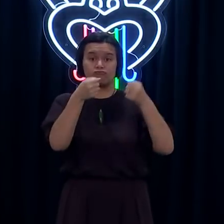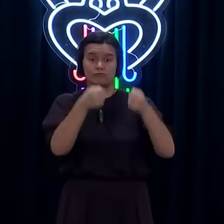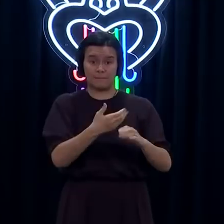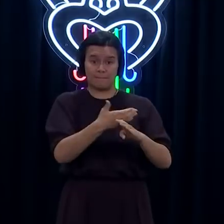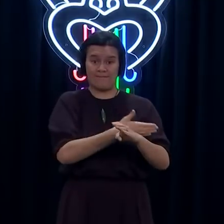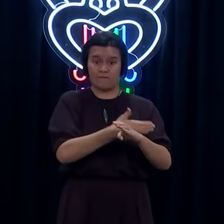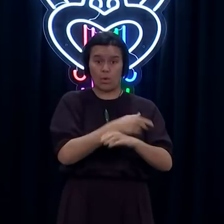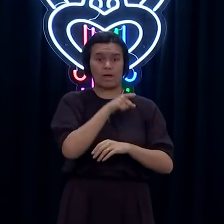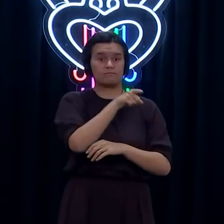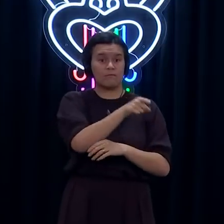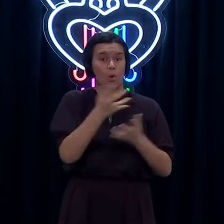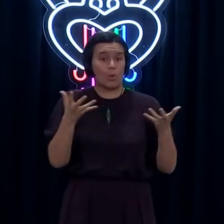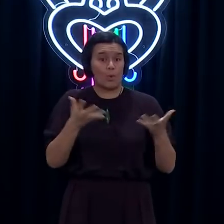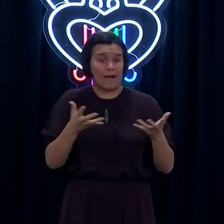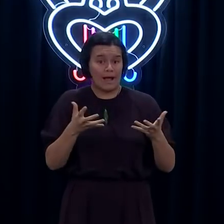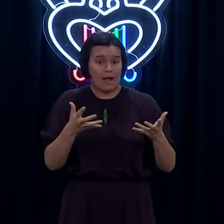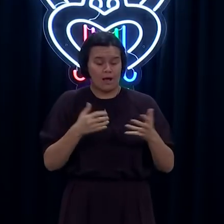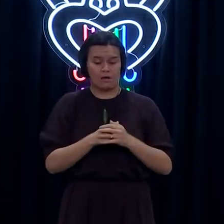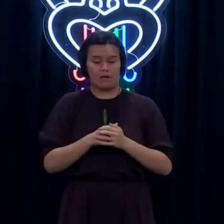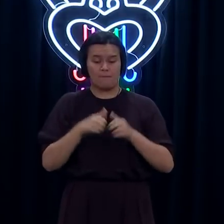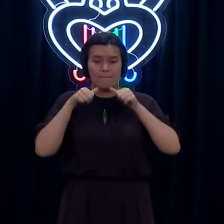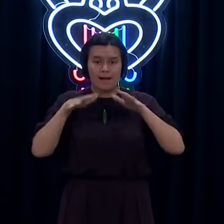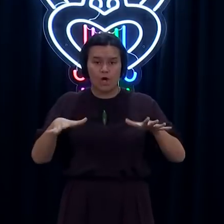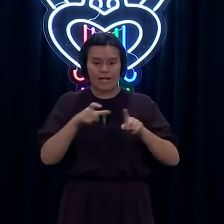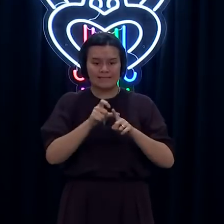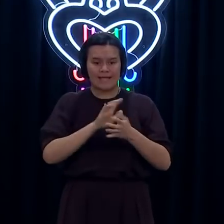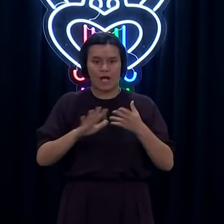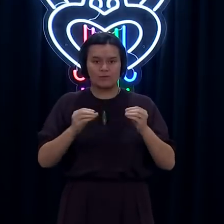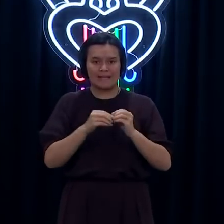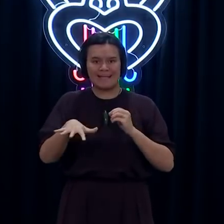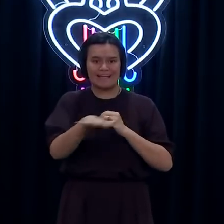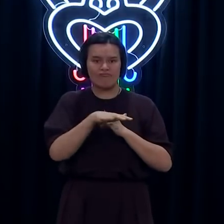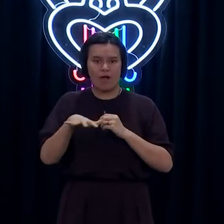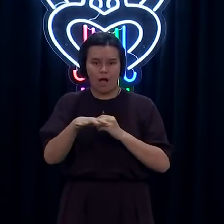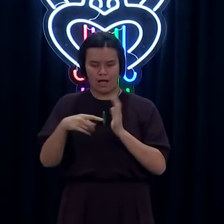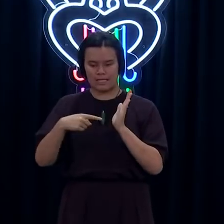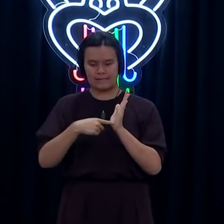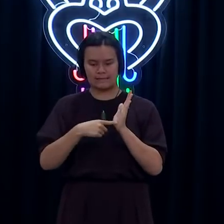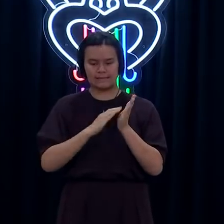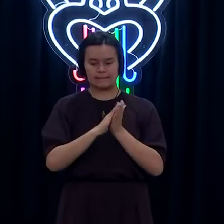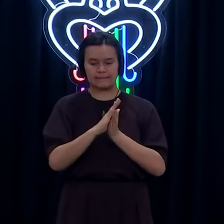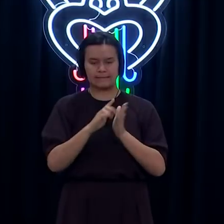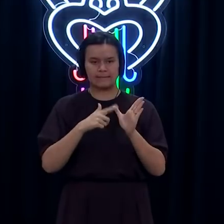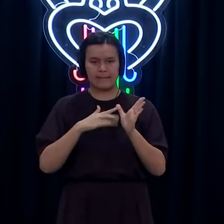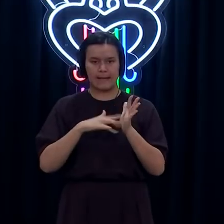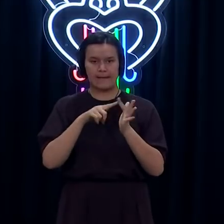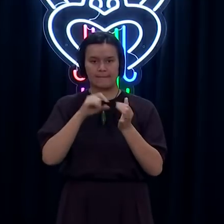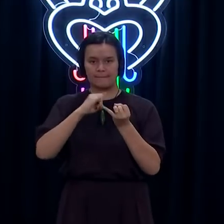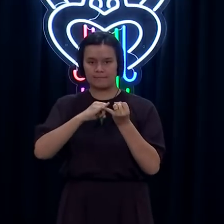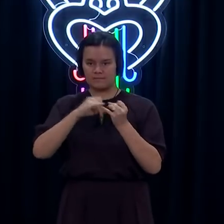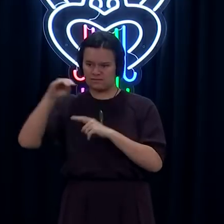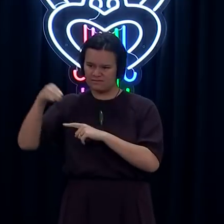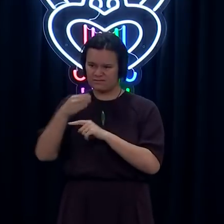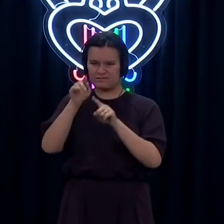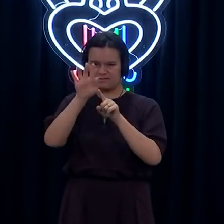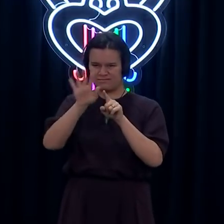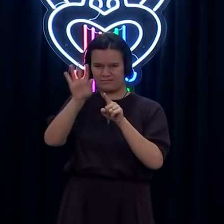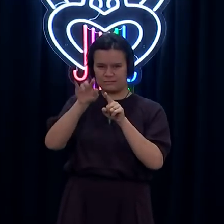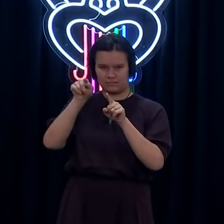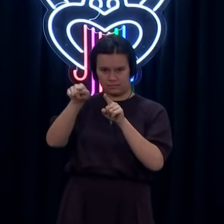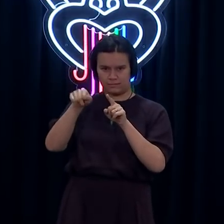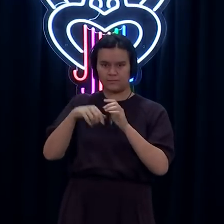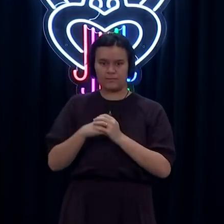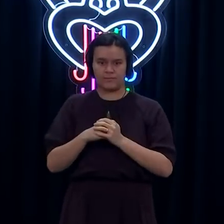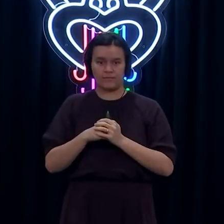This is within the County's Manakai DHB area and is under Alert Level 4 restrictions. He was travelling with one